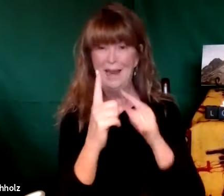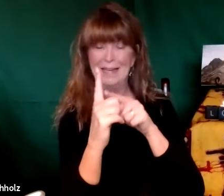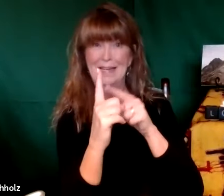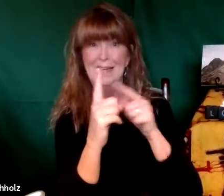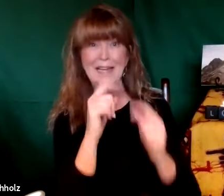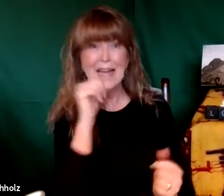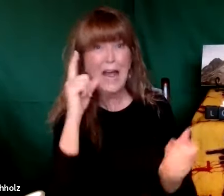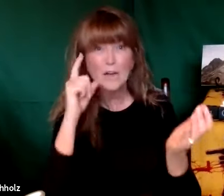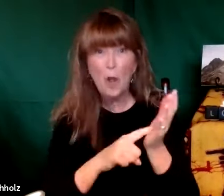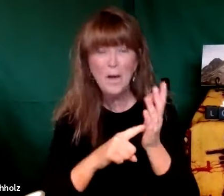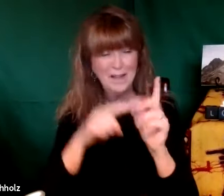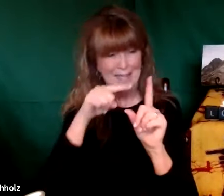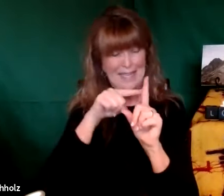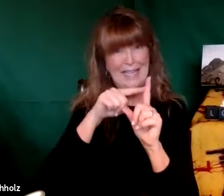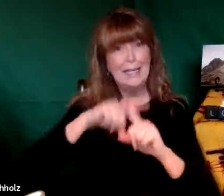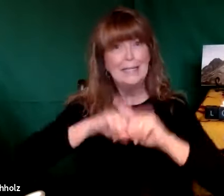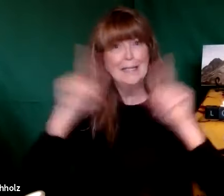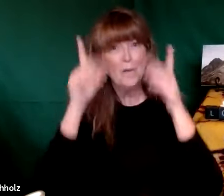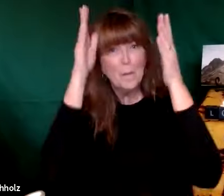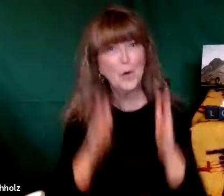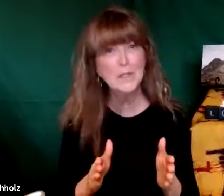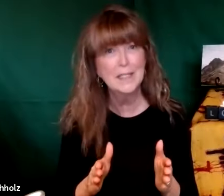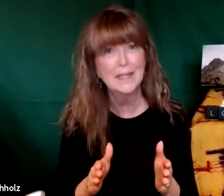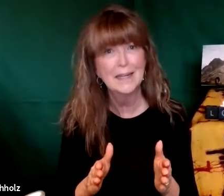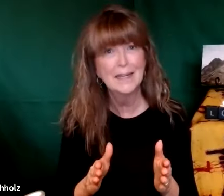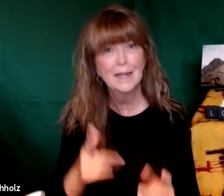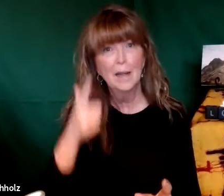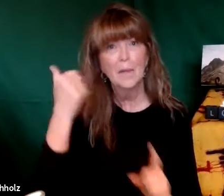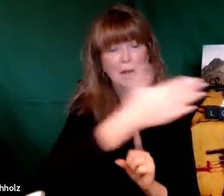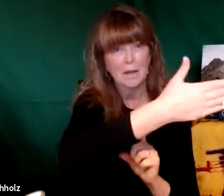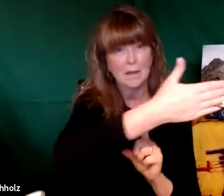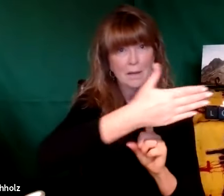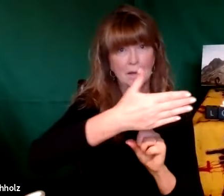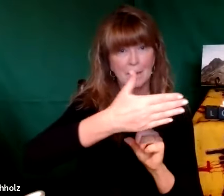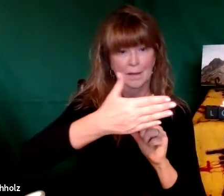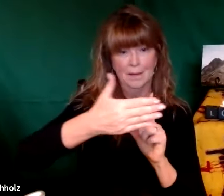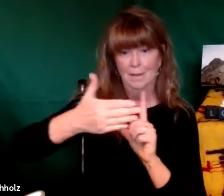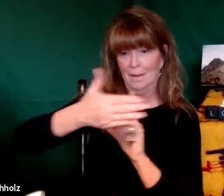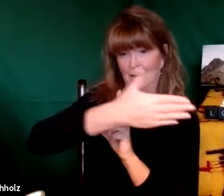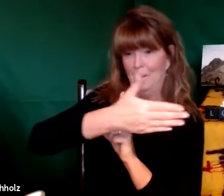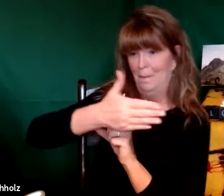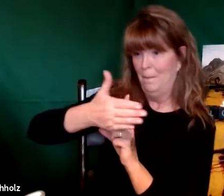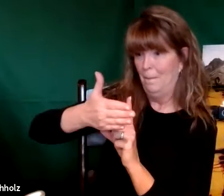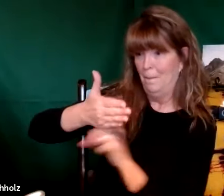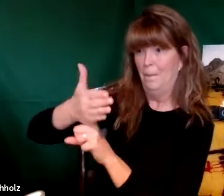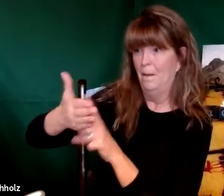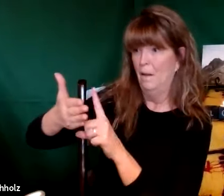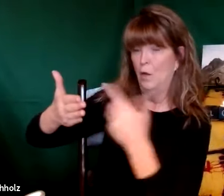kept speaking and once the placard was out of the way he just kept talking and didn't even